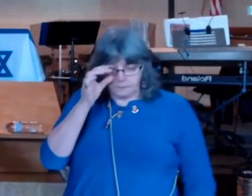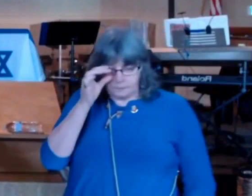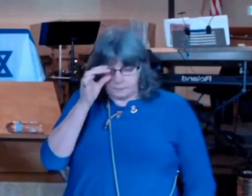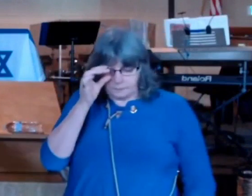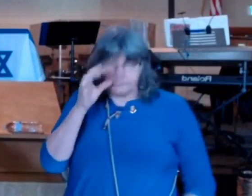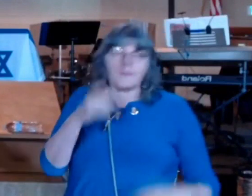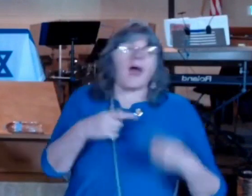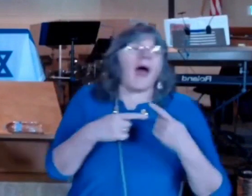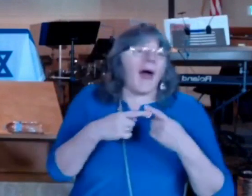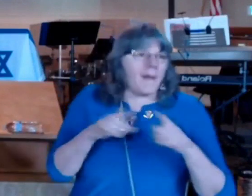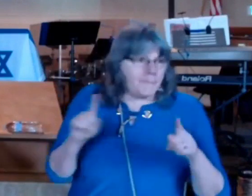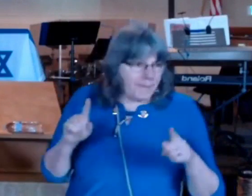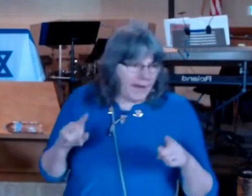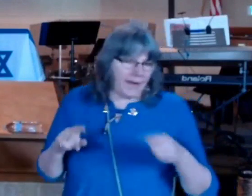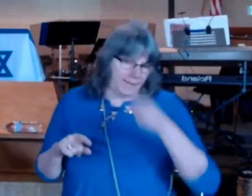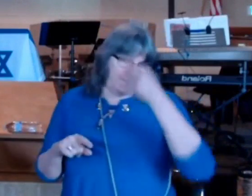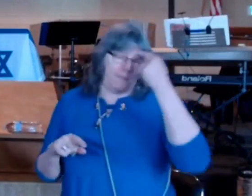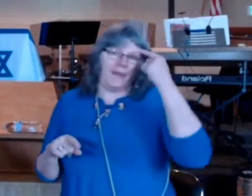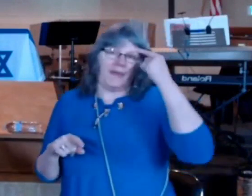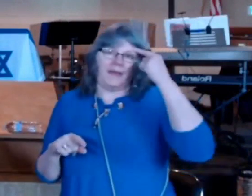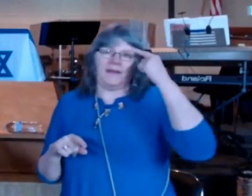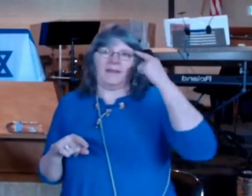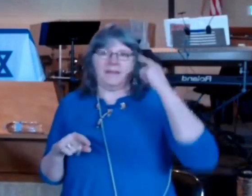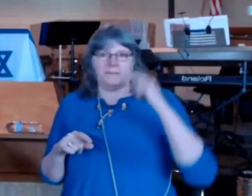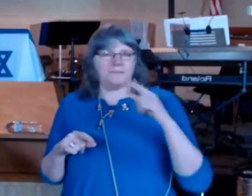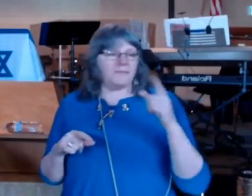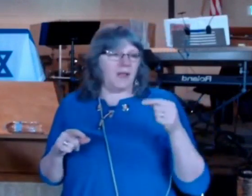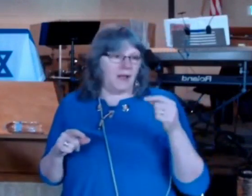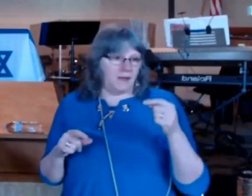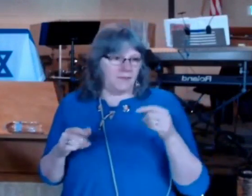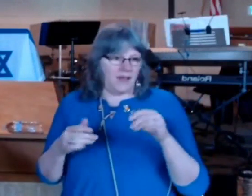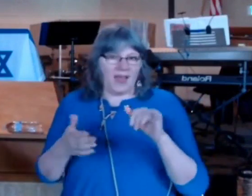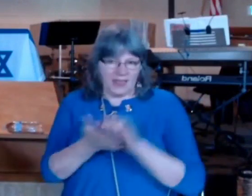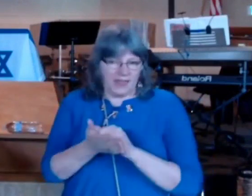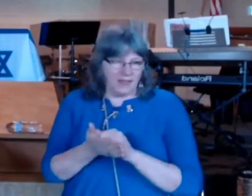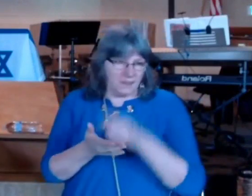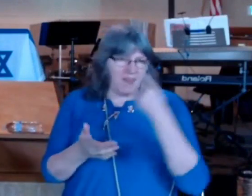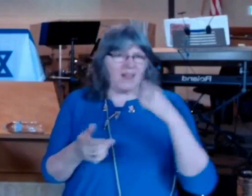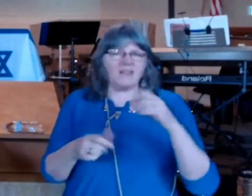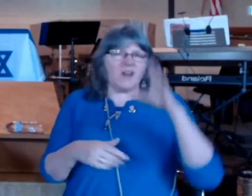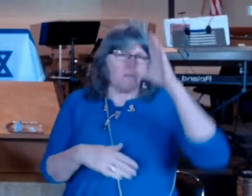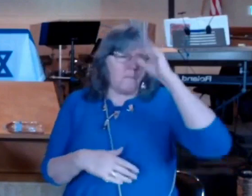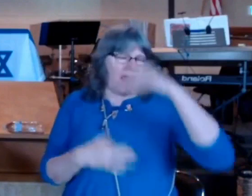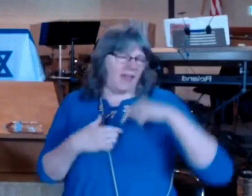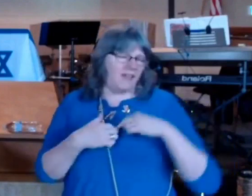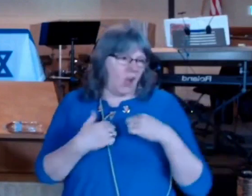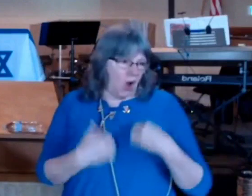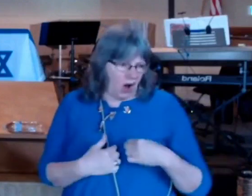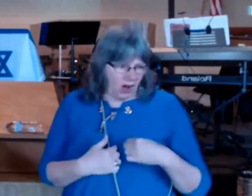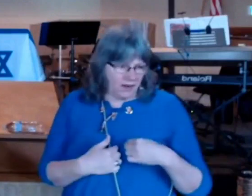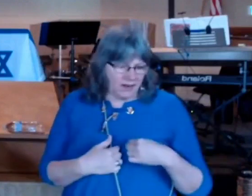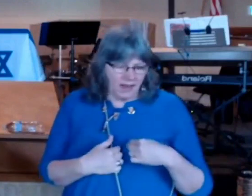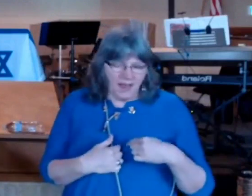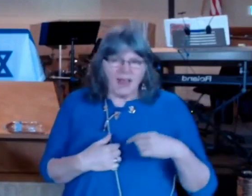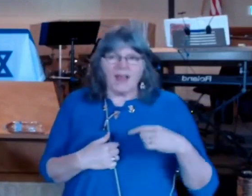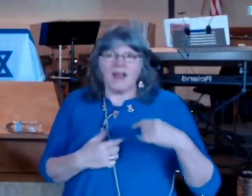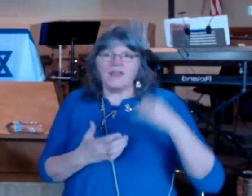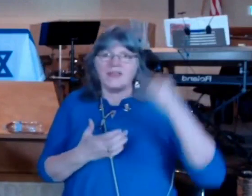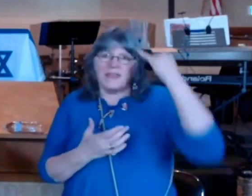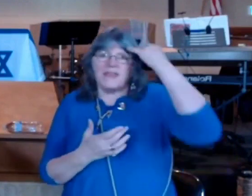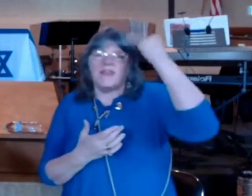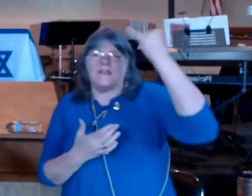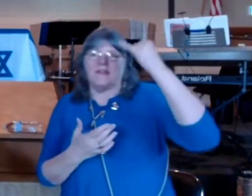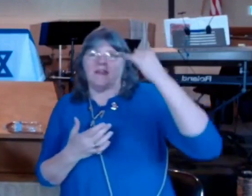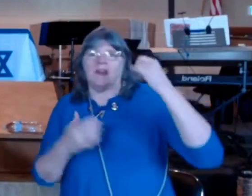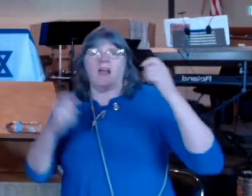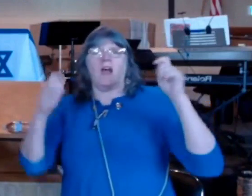-righteous elitist pride of man we we